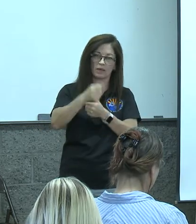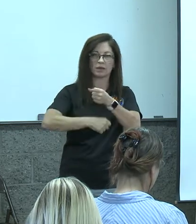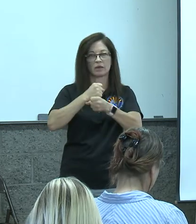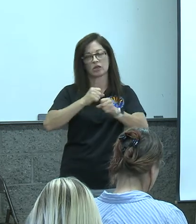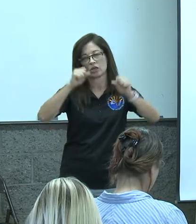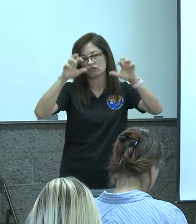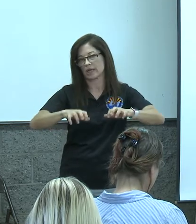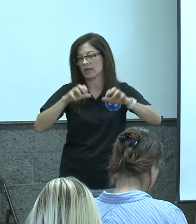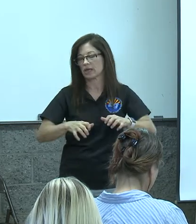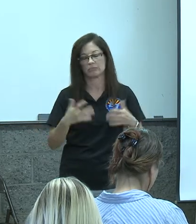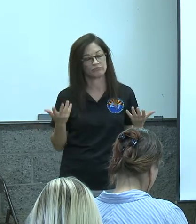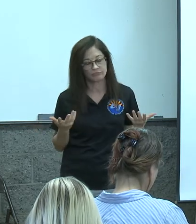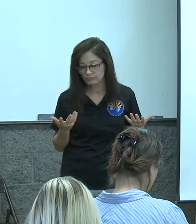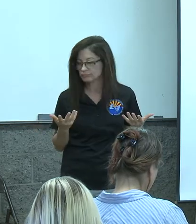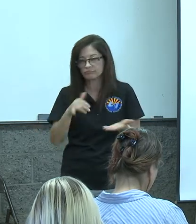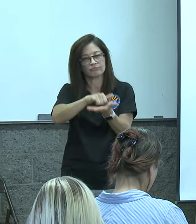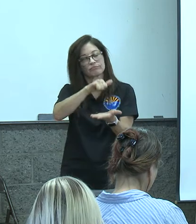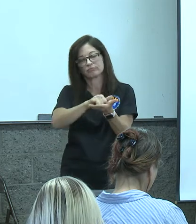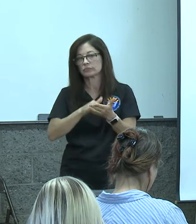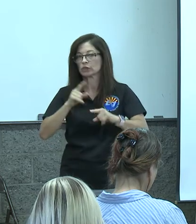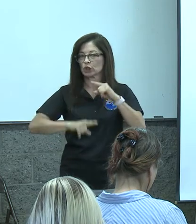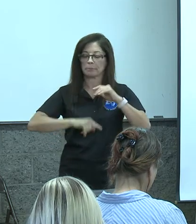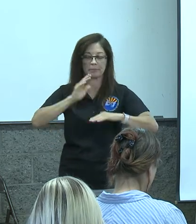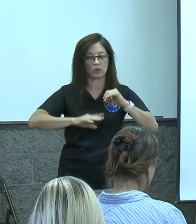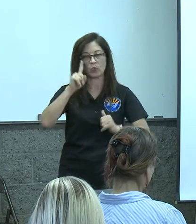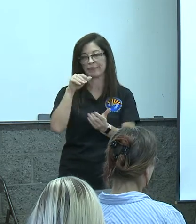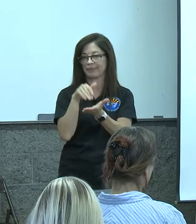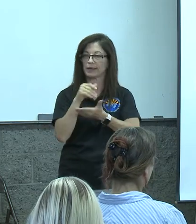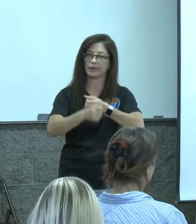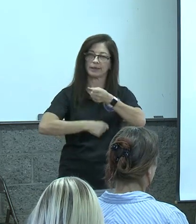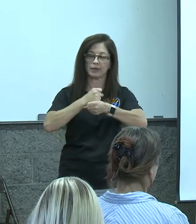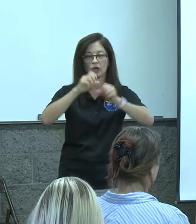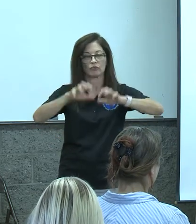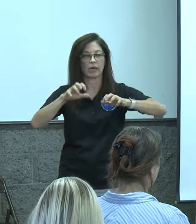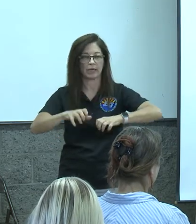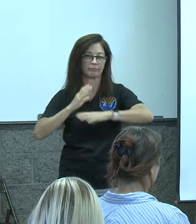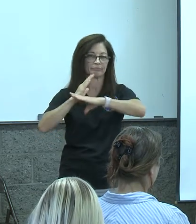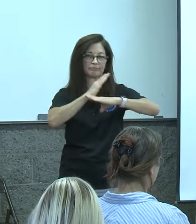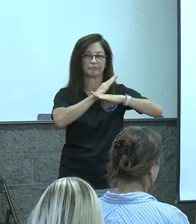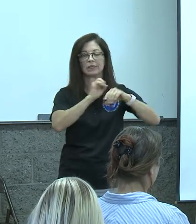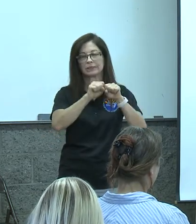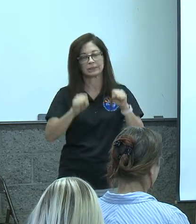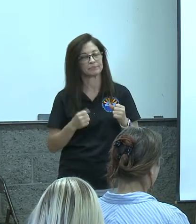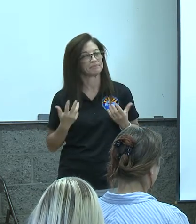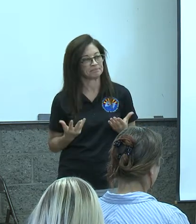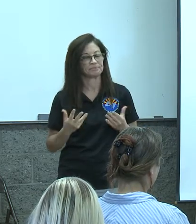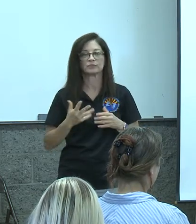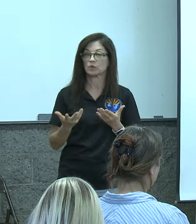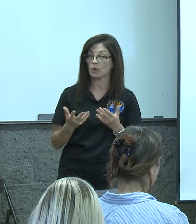that's just we could possibly build a 1000 year rain event flood mitigation system so